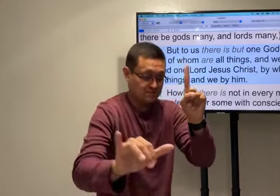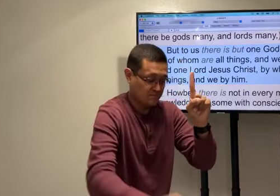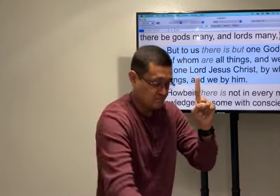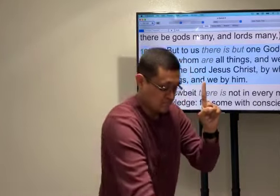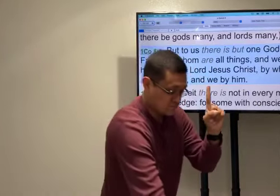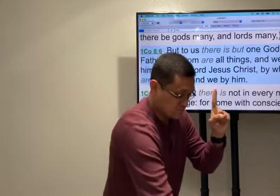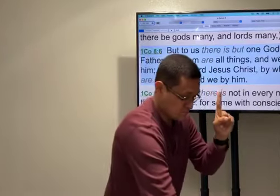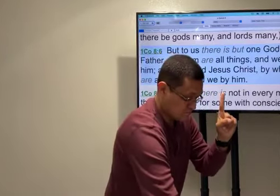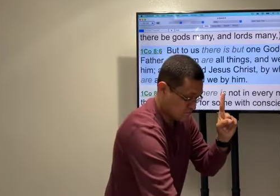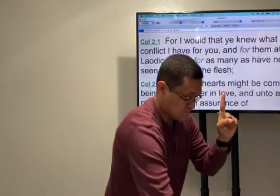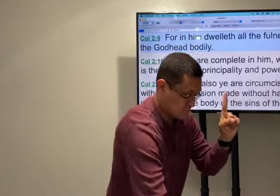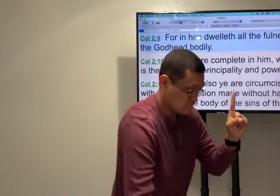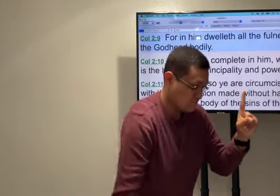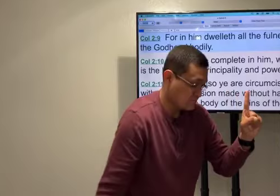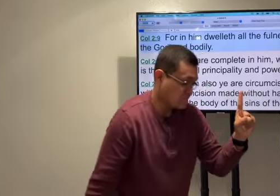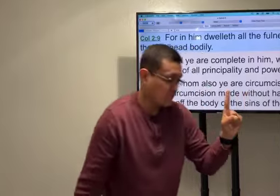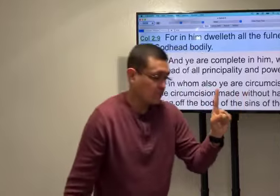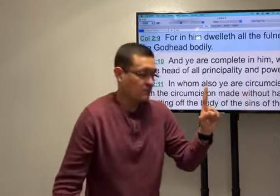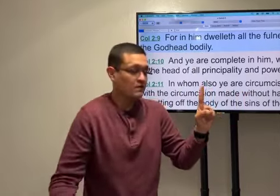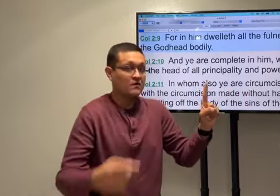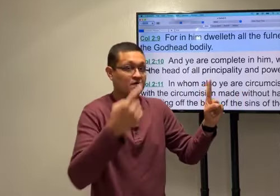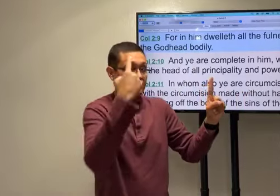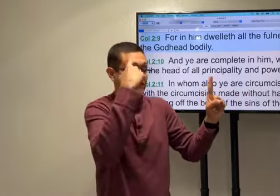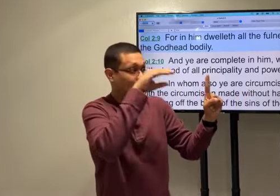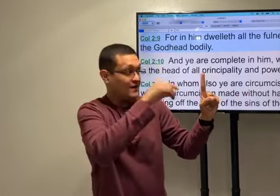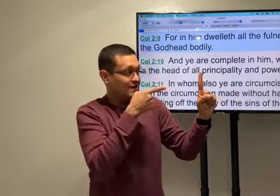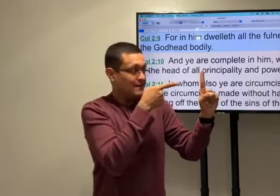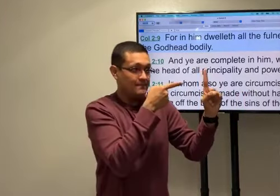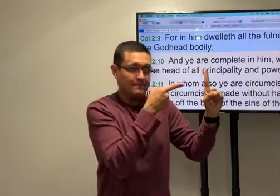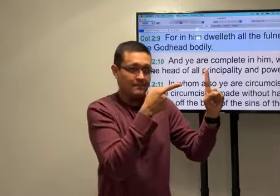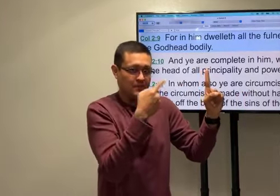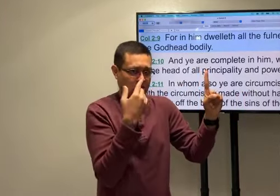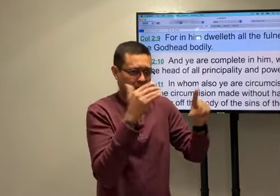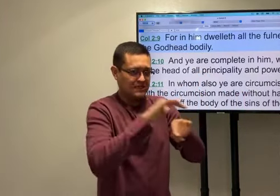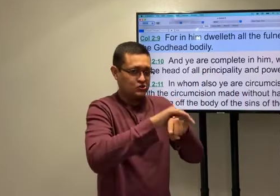Okay? Still talking about one God here. For in Him.